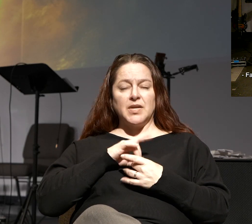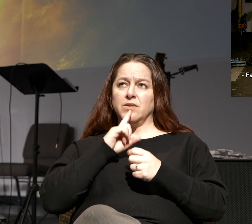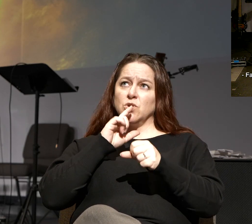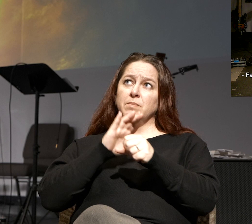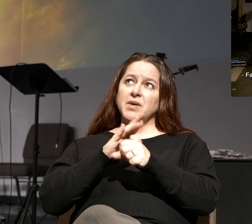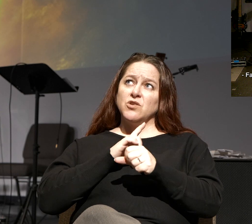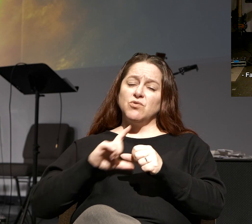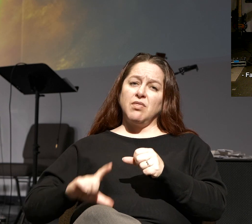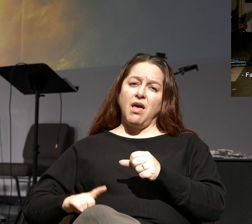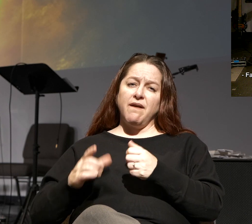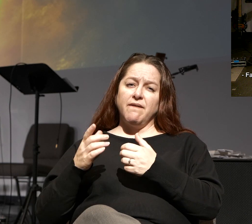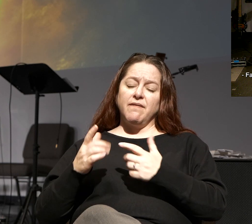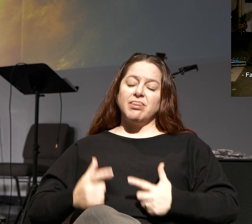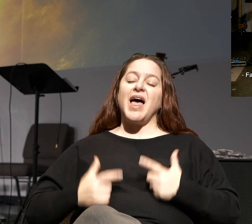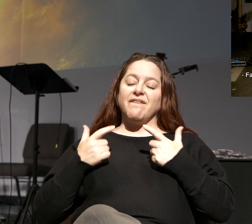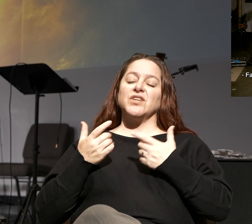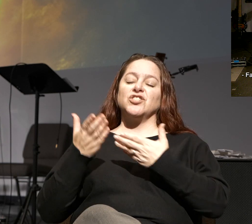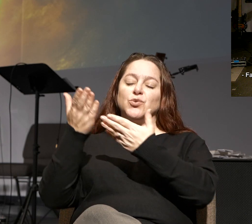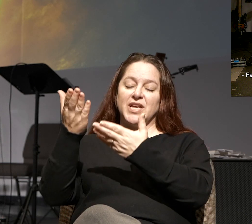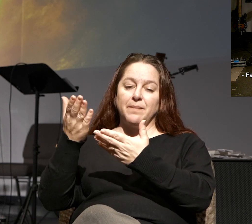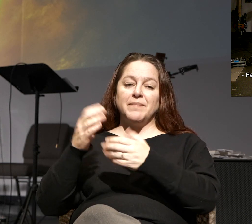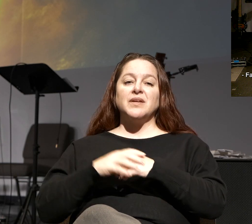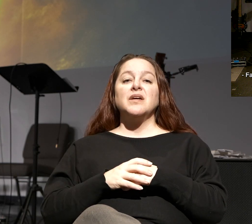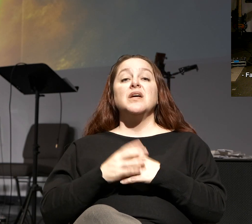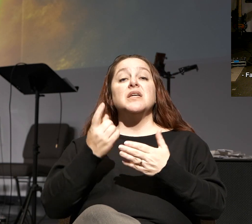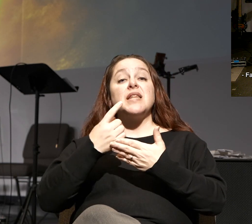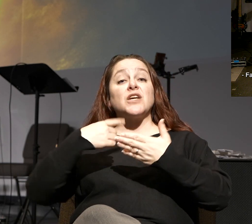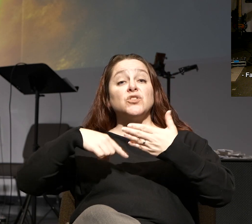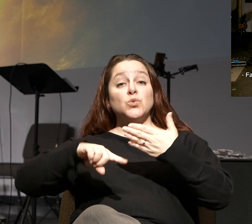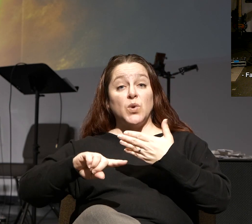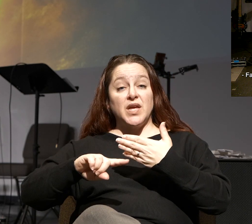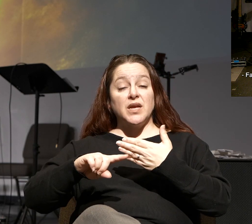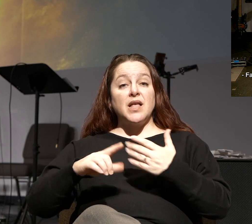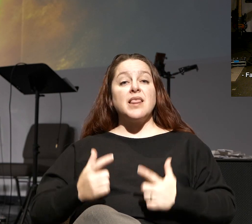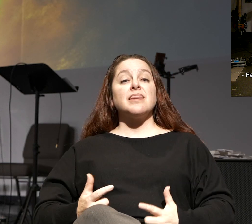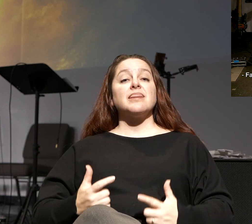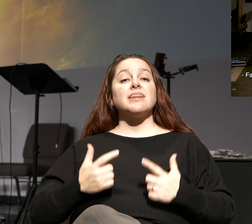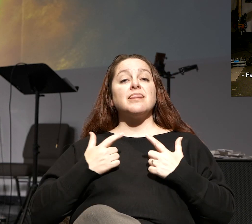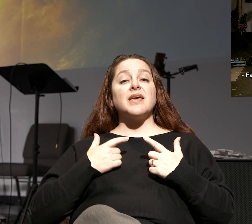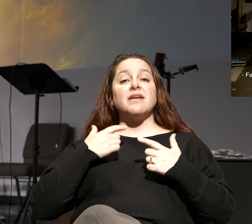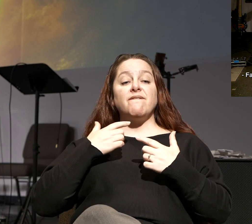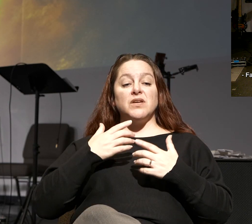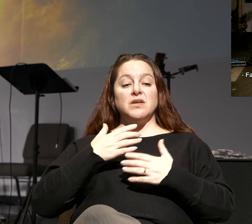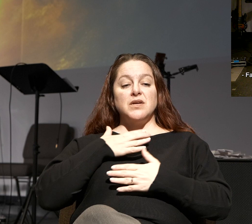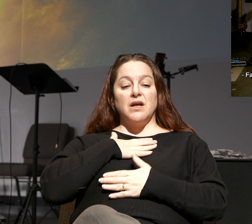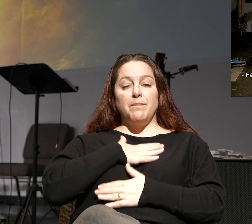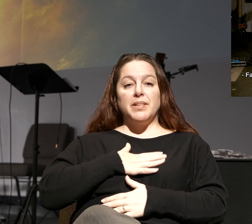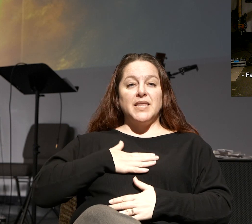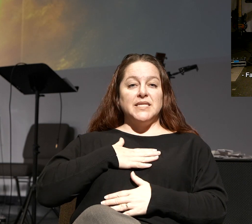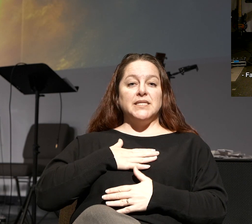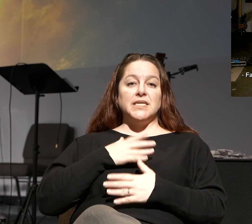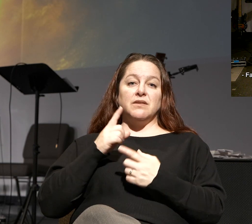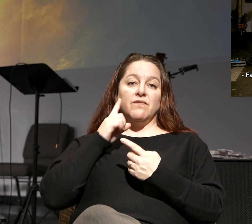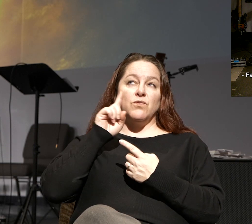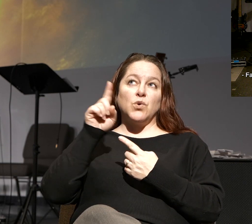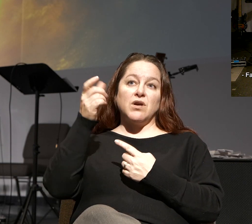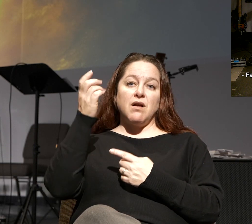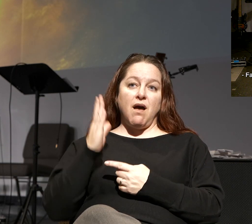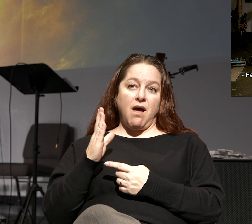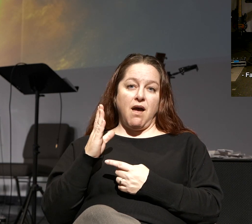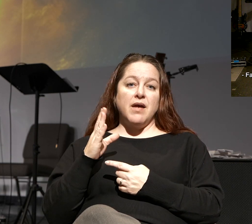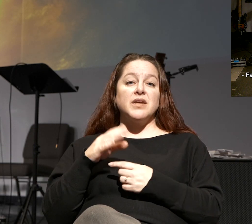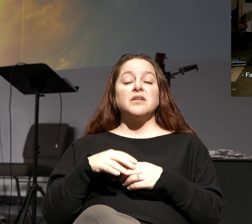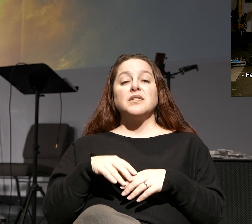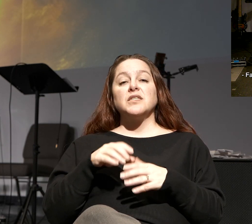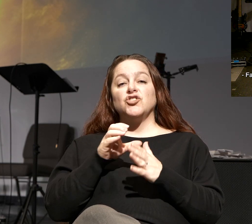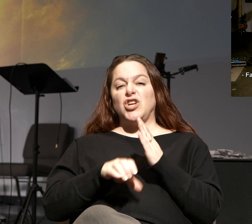life to Him, be sensitive to His voice and all of that. Next weekend, we're going to talk about live a life pleasing to God. 1 Thessalonians chapter 4, you